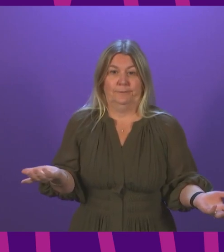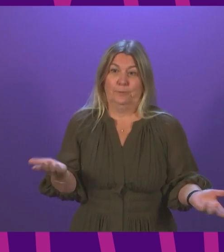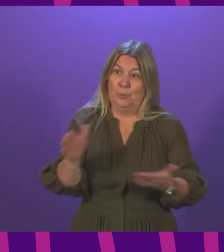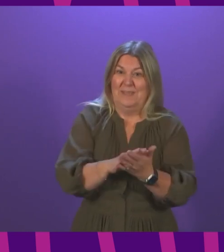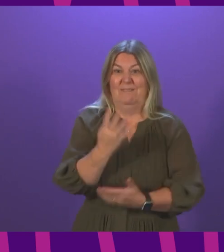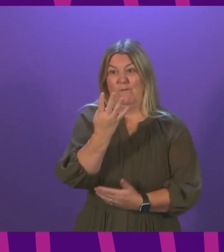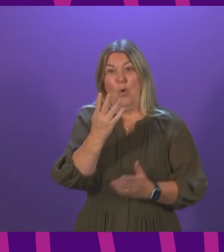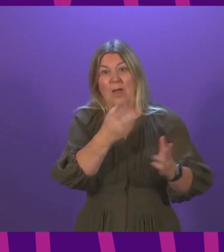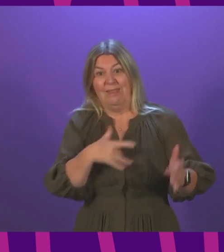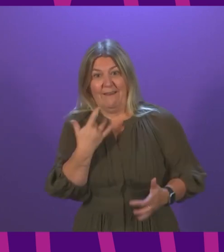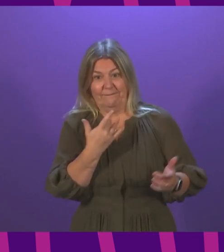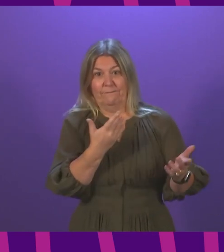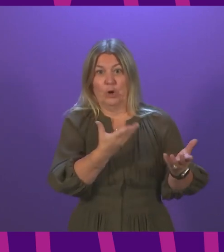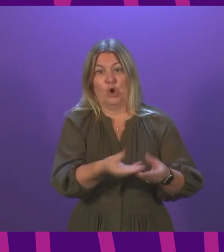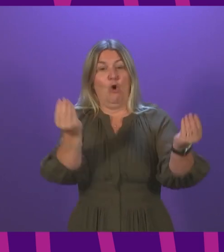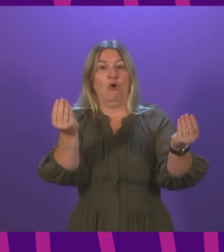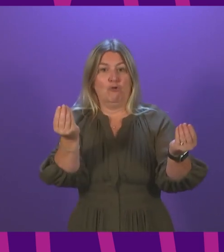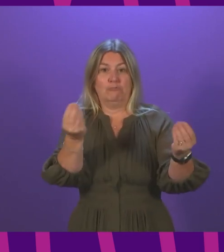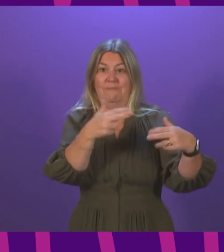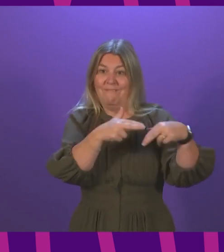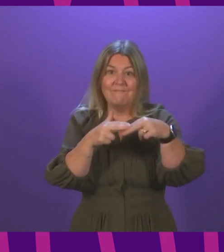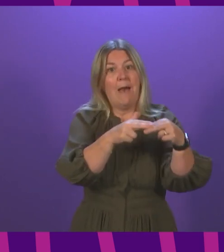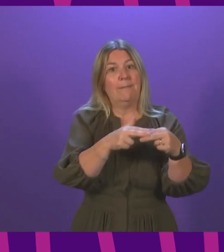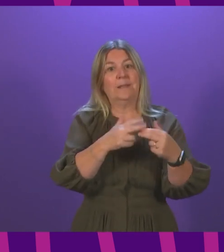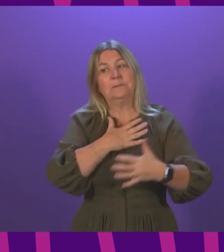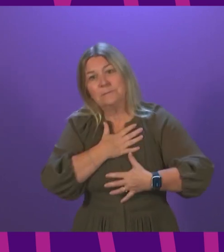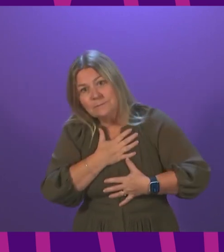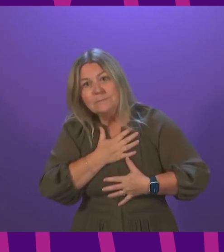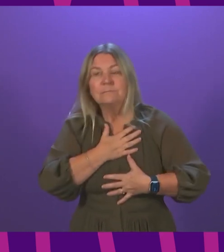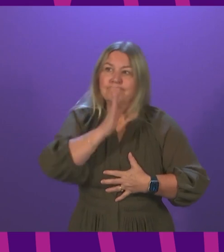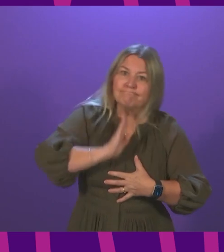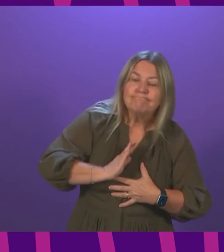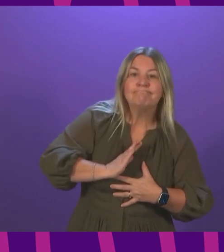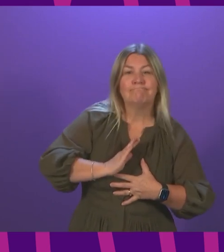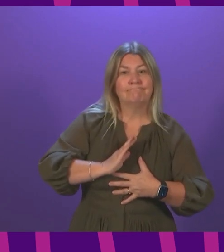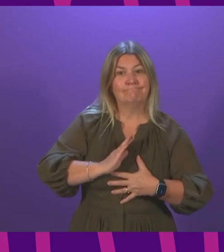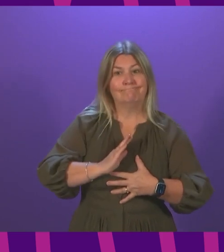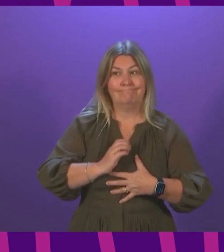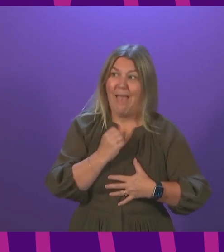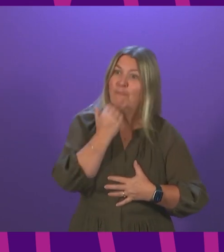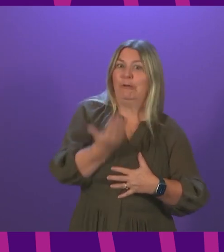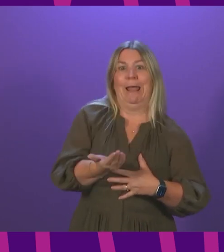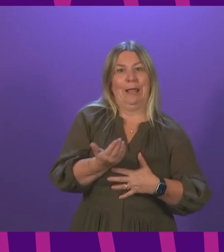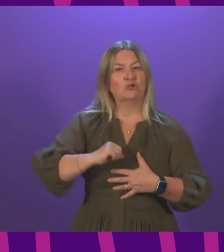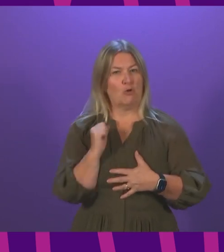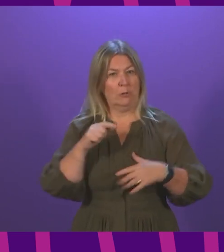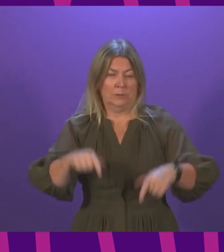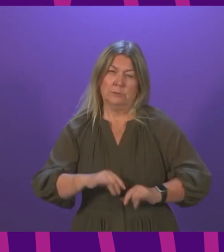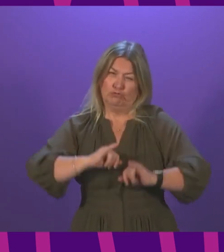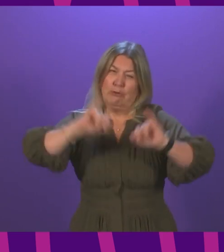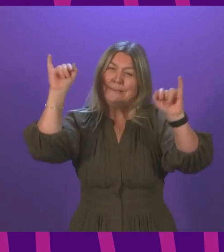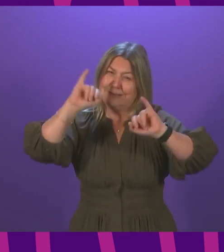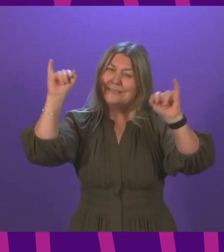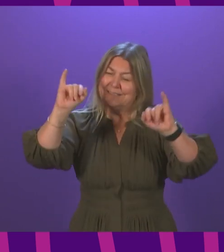the loss of loved ones every single day in Scotland. Scotland. This is a crisis. It is a